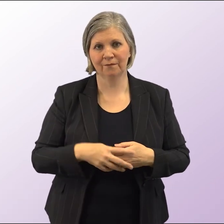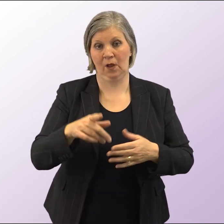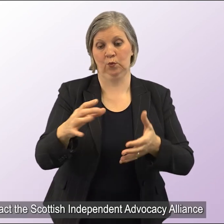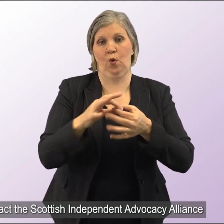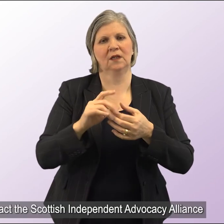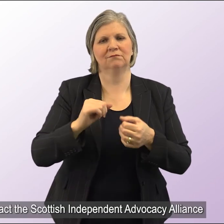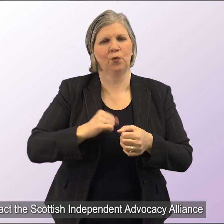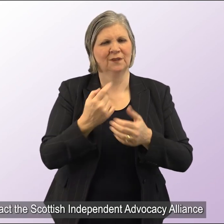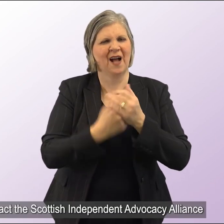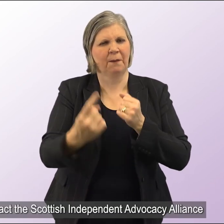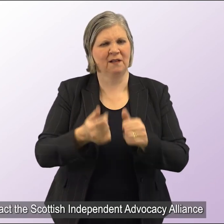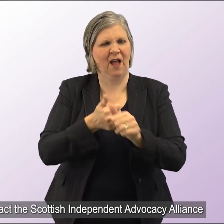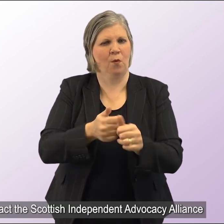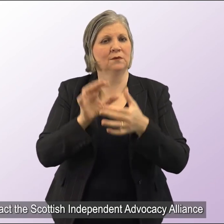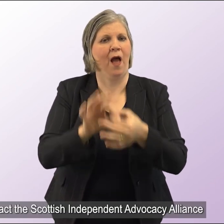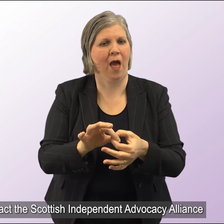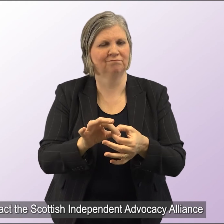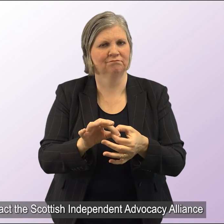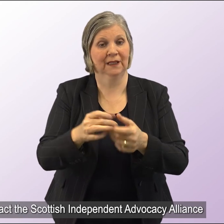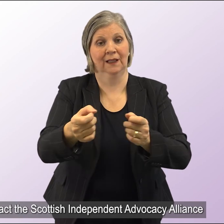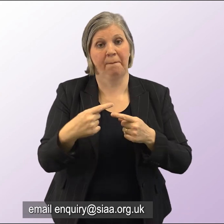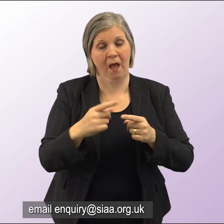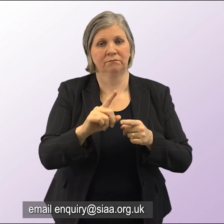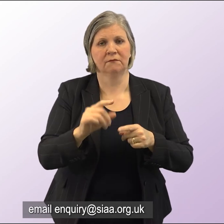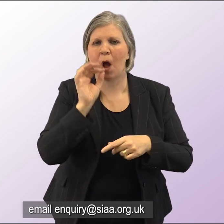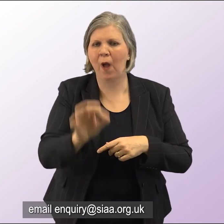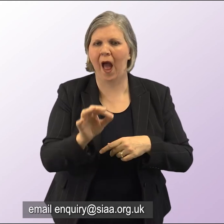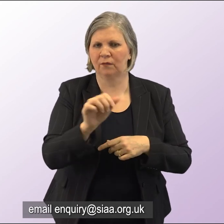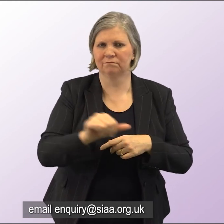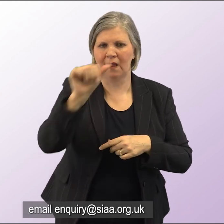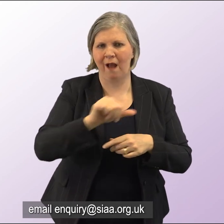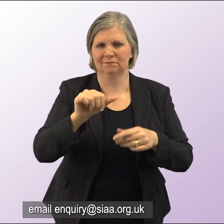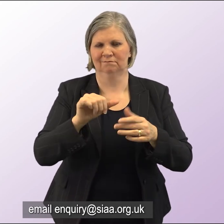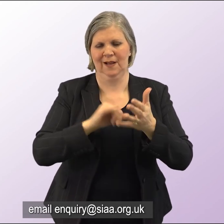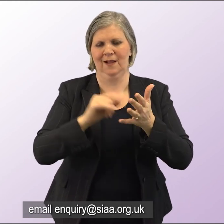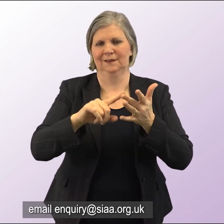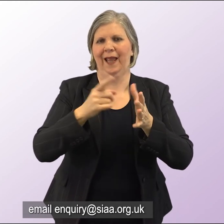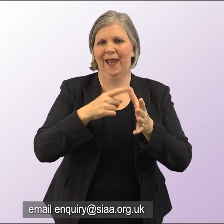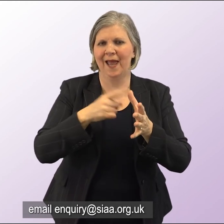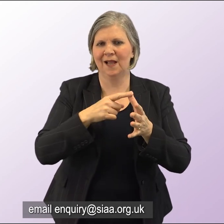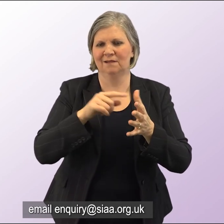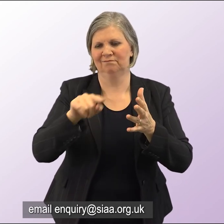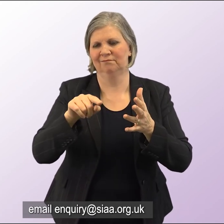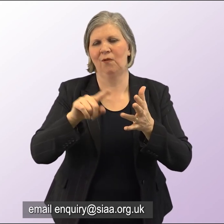To contact the Scottish Independent Advocacy Alliance, email inquiry at siaa.org